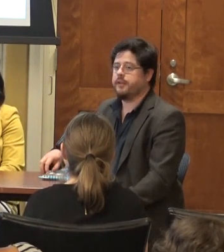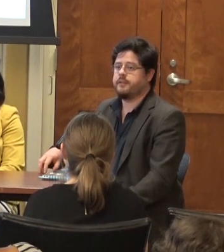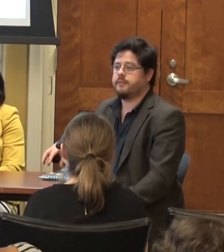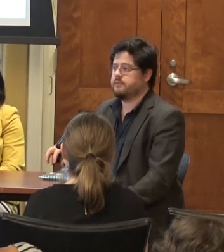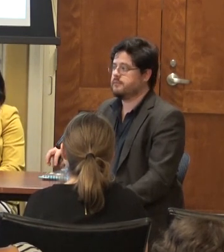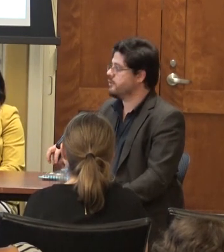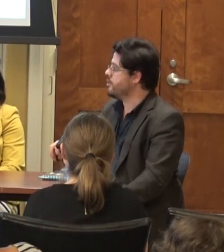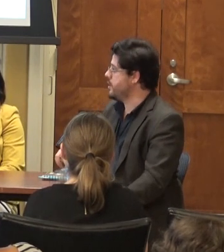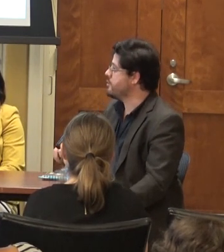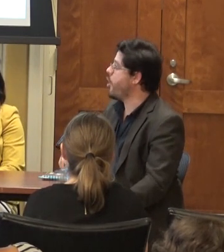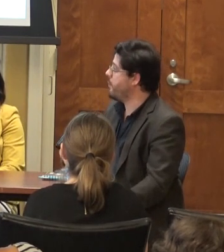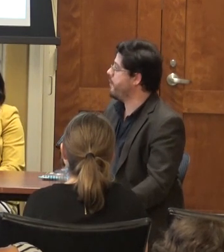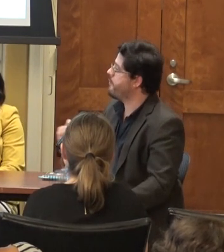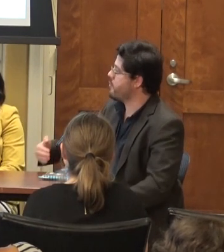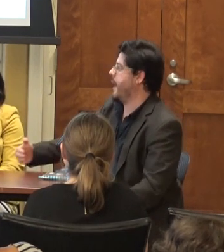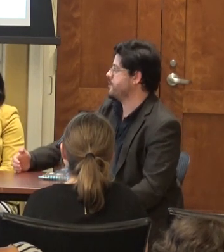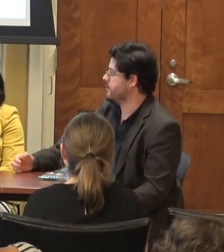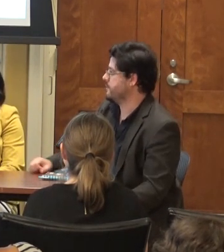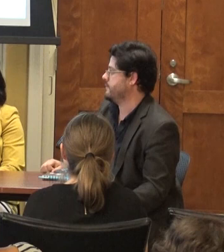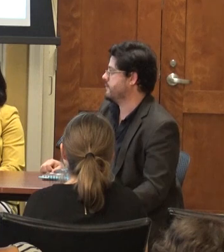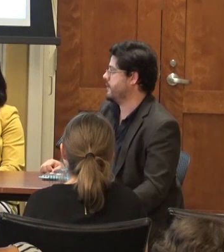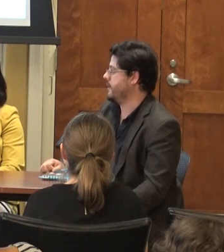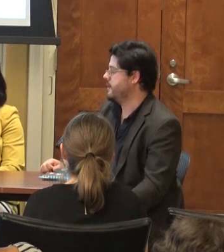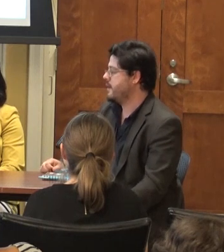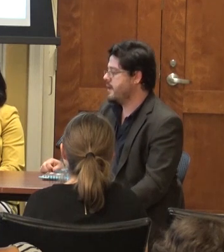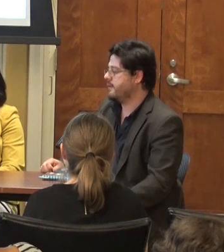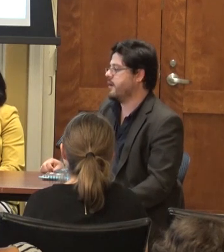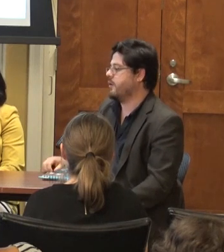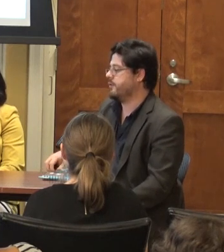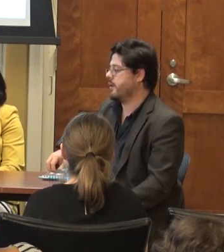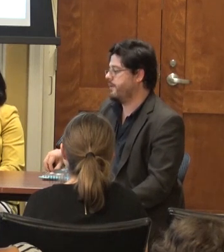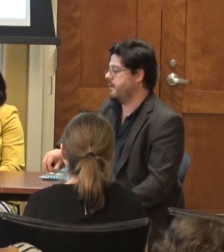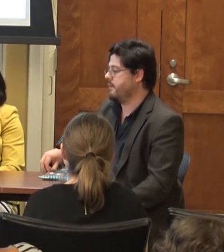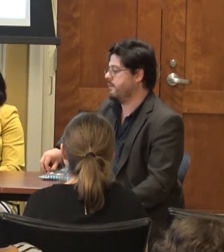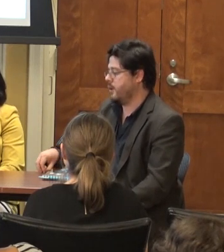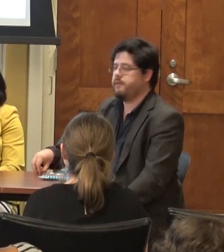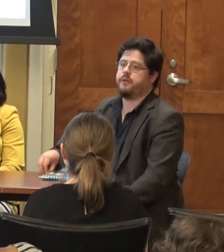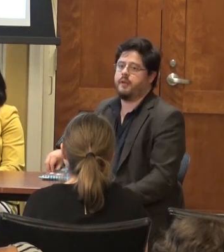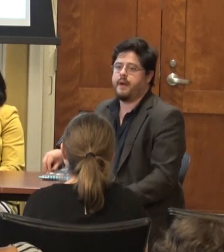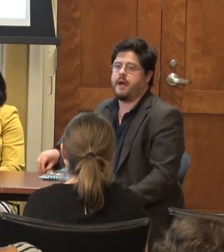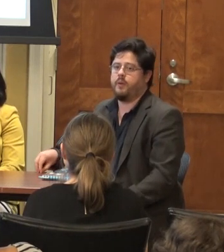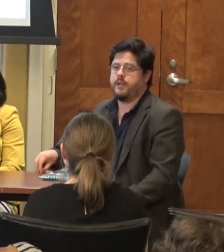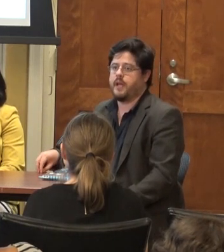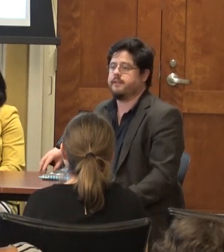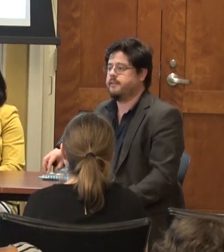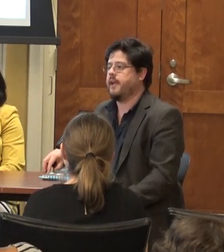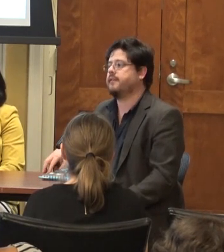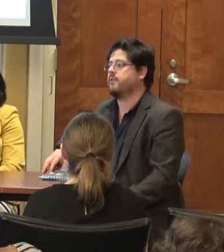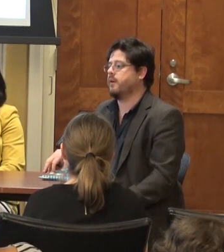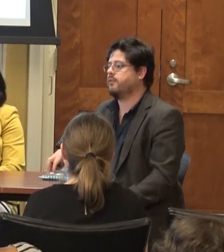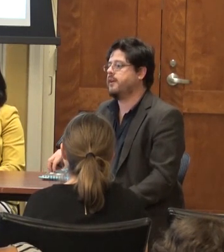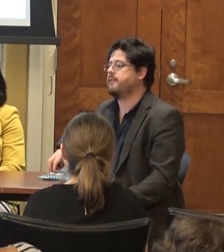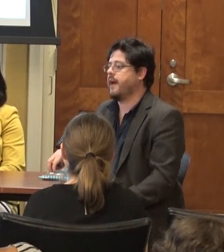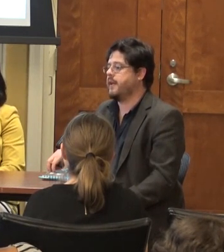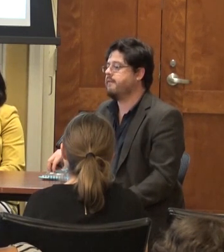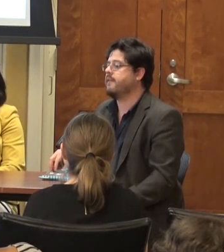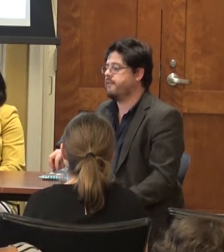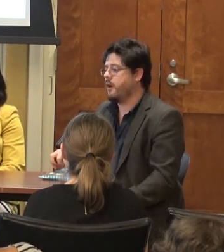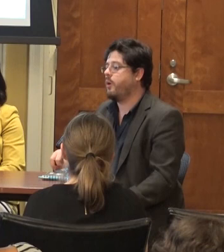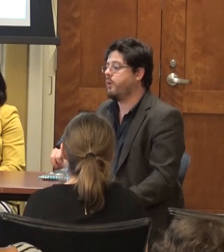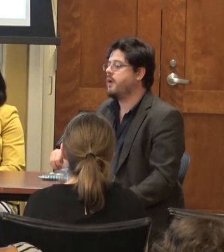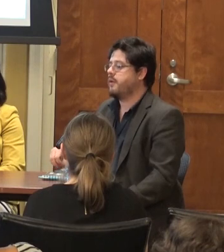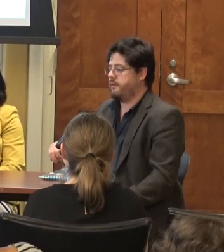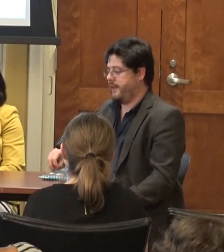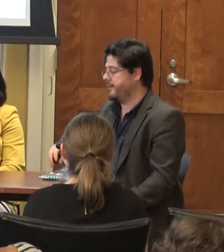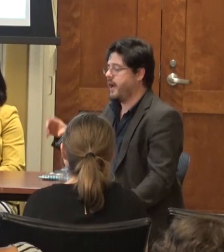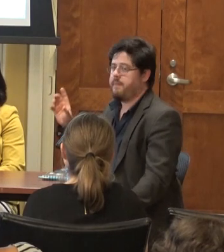not continue to hold through action right so something beautiful about the united states that we will see is that even